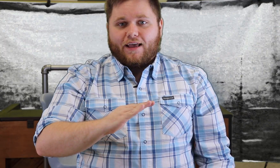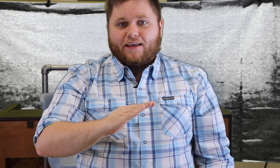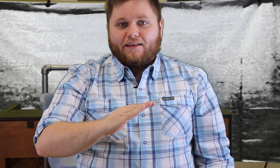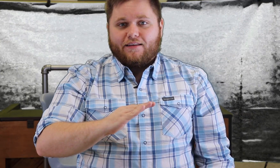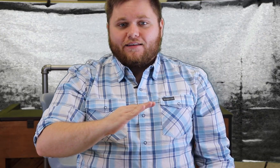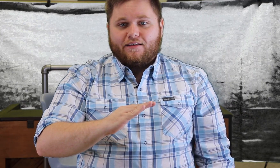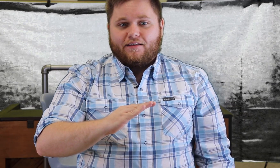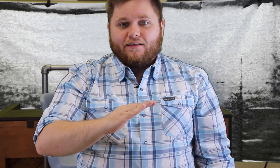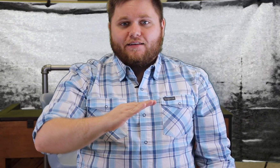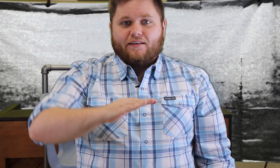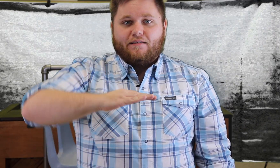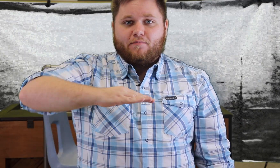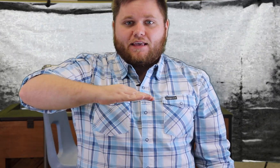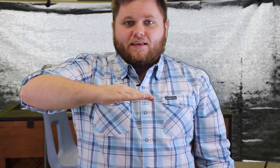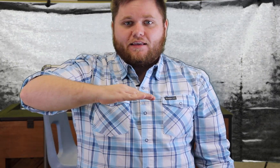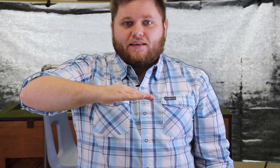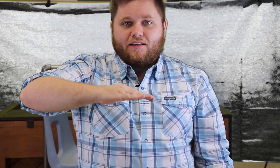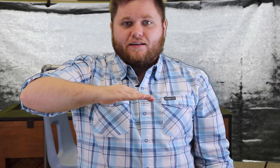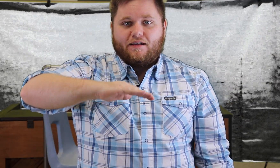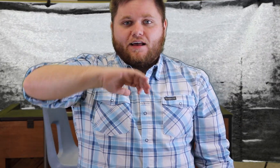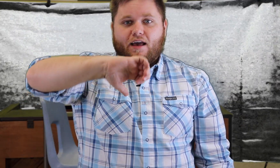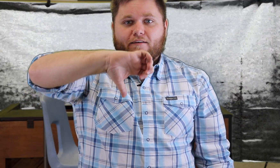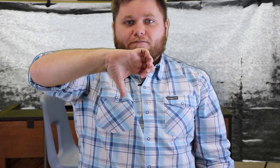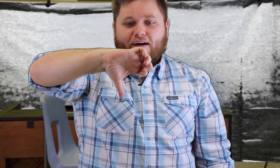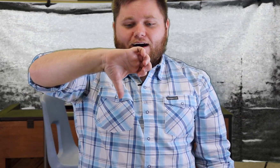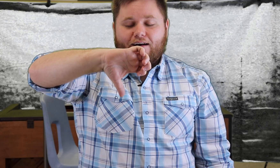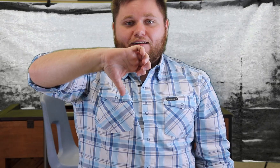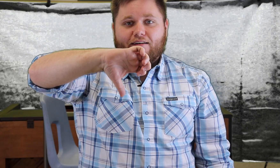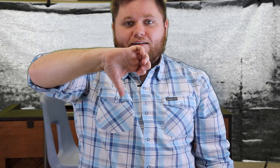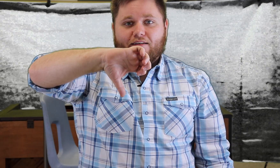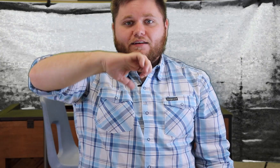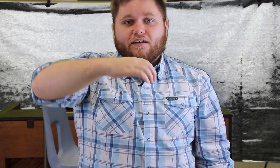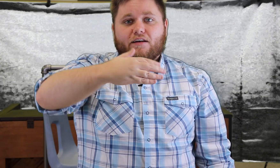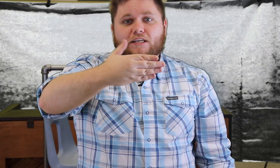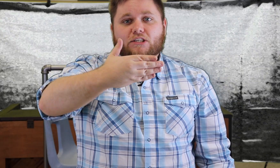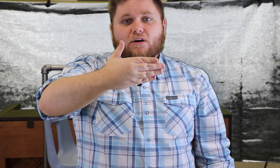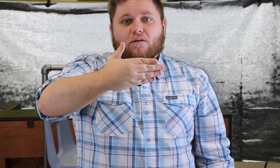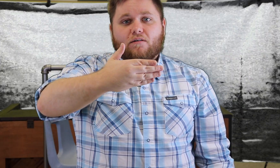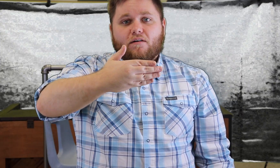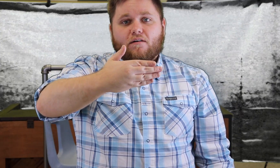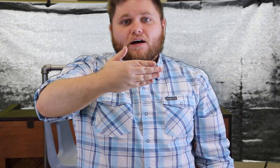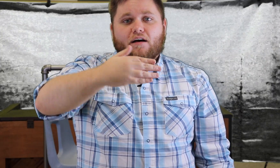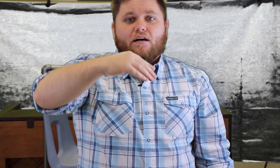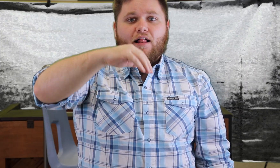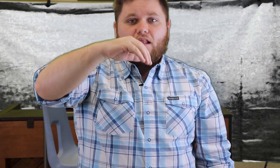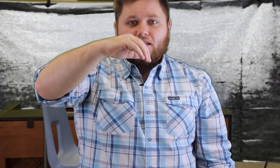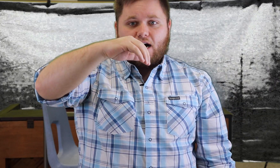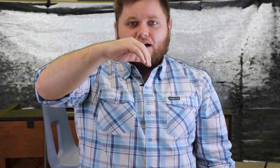mi fa sol la